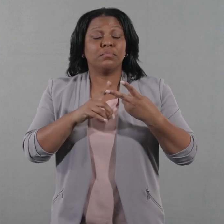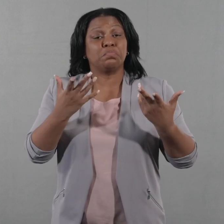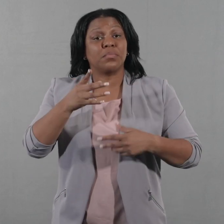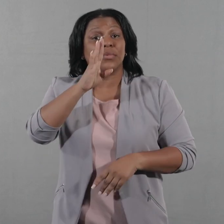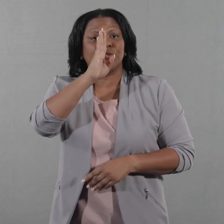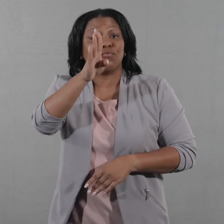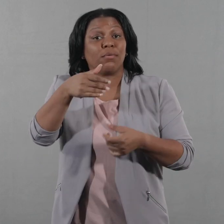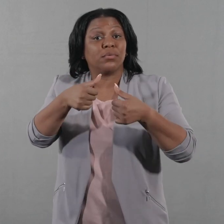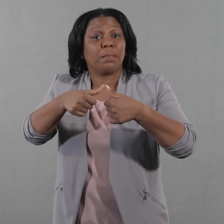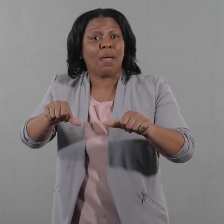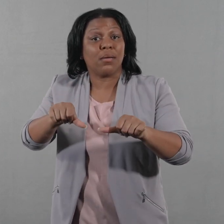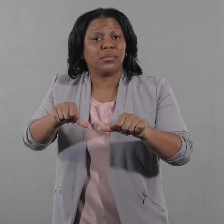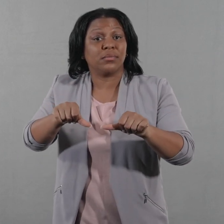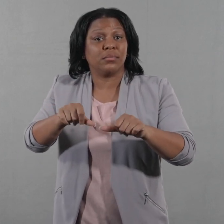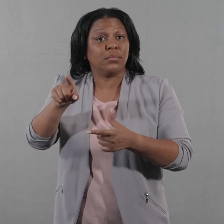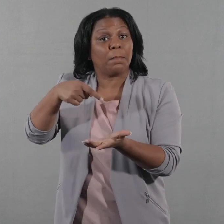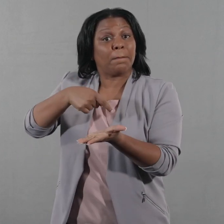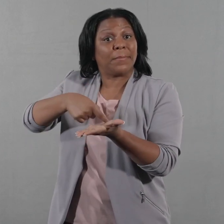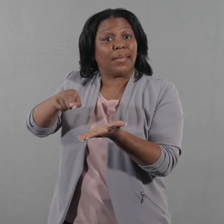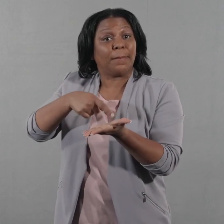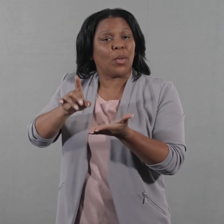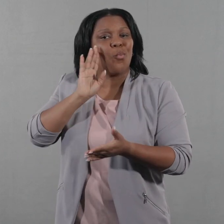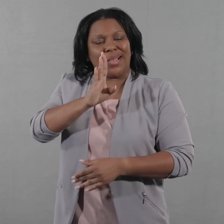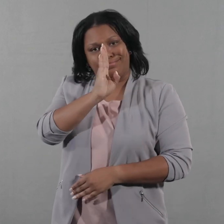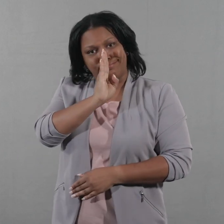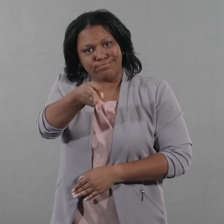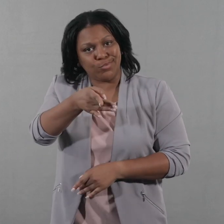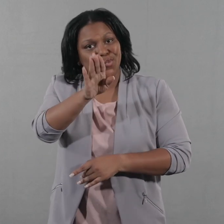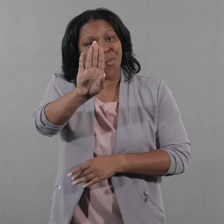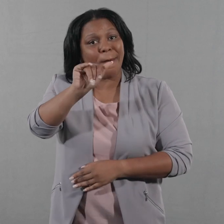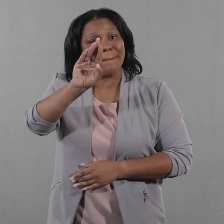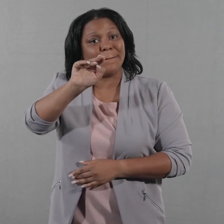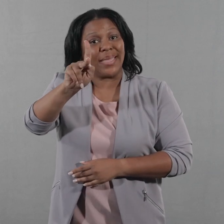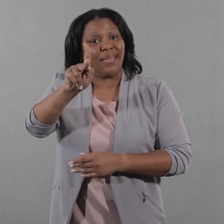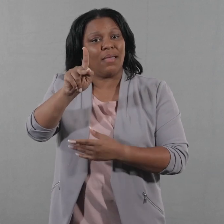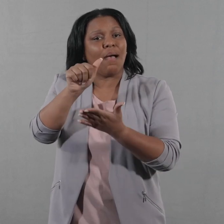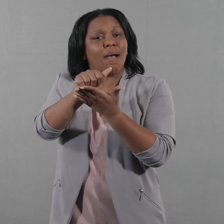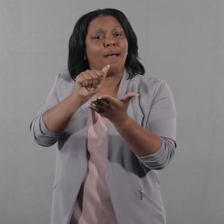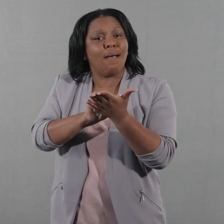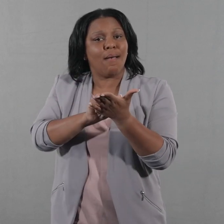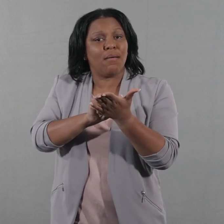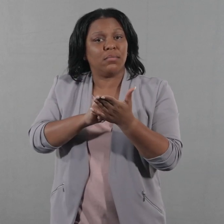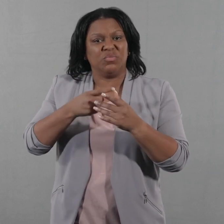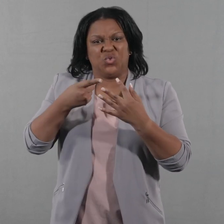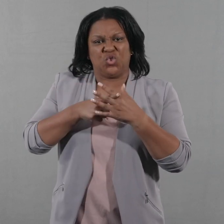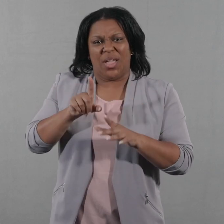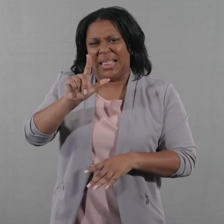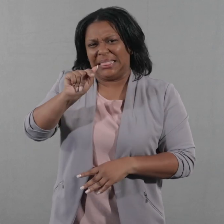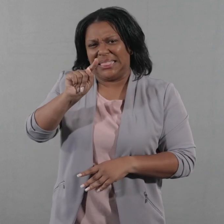For direct deposit, payments will be deposited in your bank account starting in late August